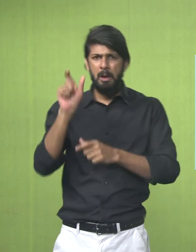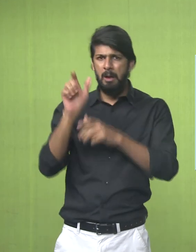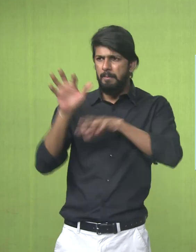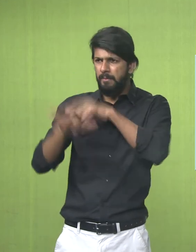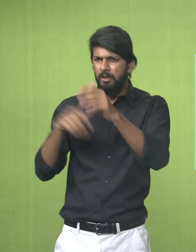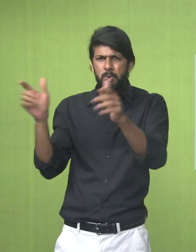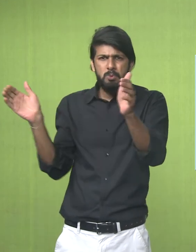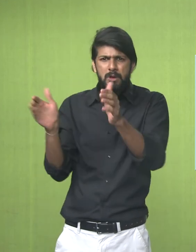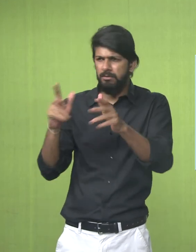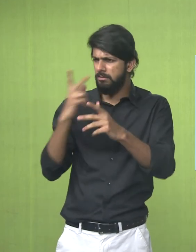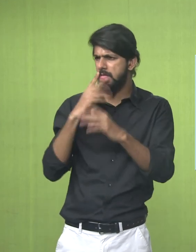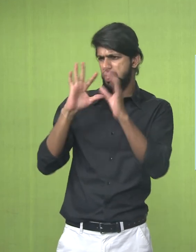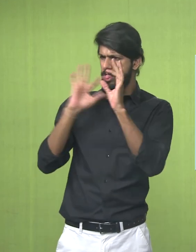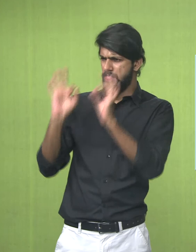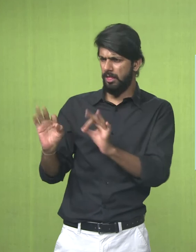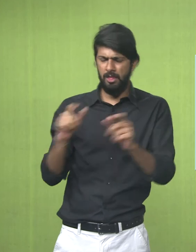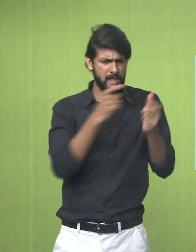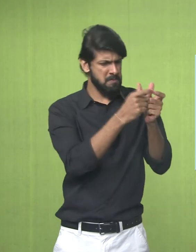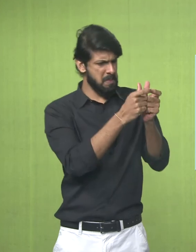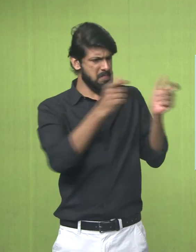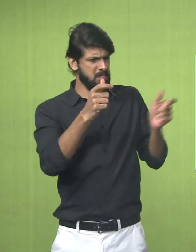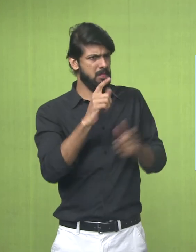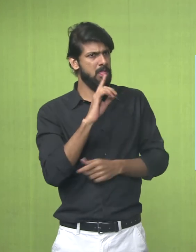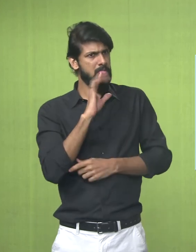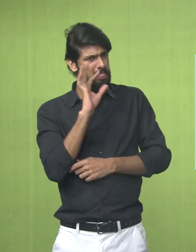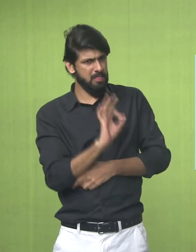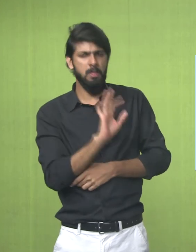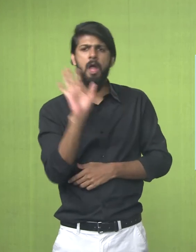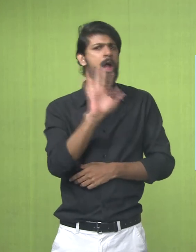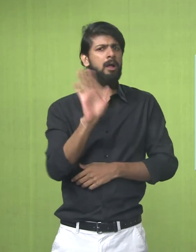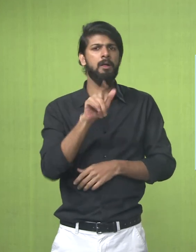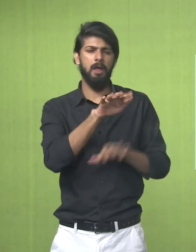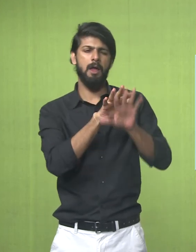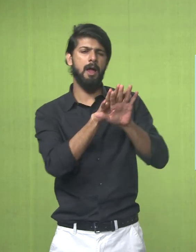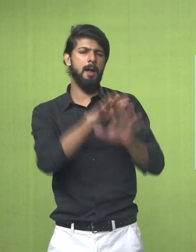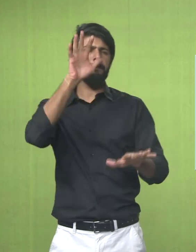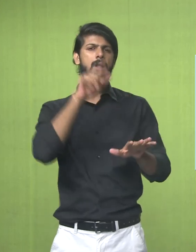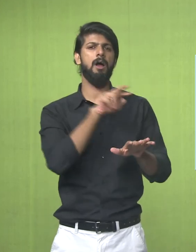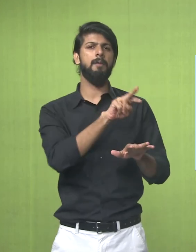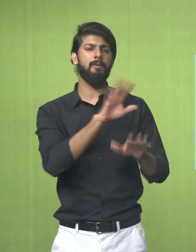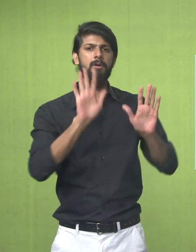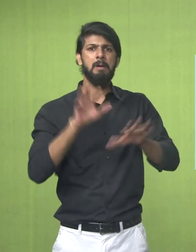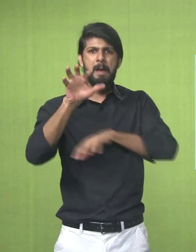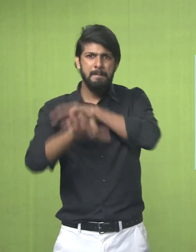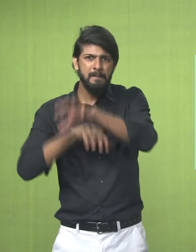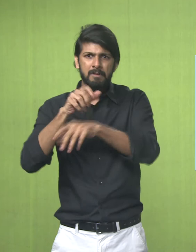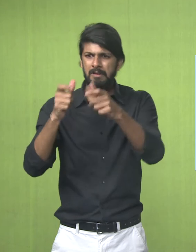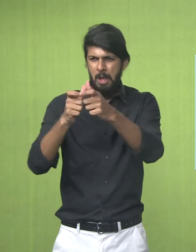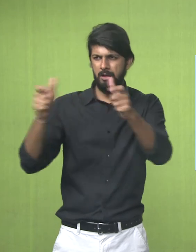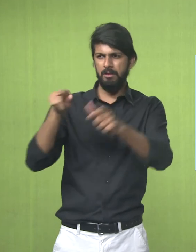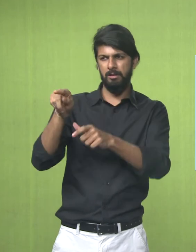The pot And The design On the pot Looks very abstract Because tigers In reality Are not so